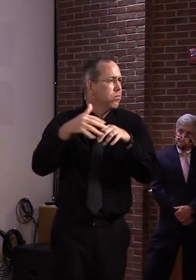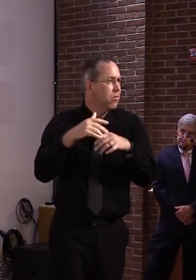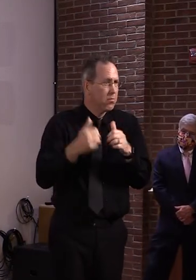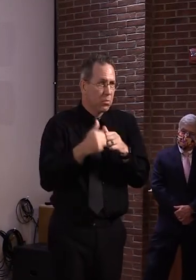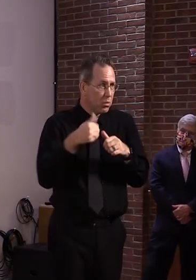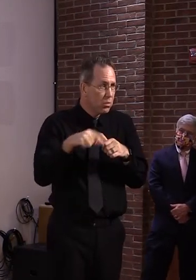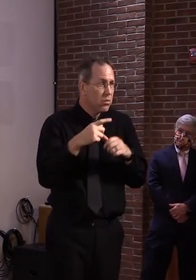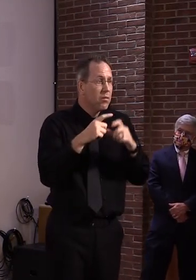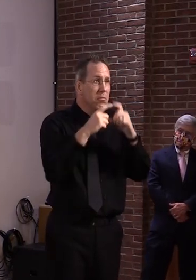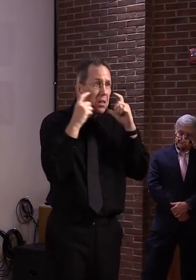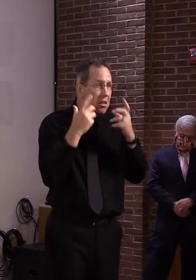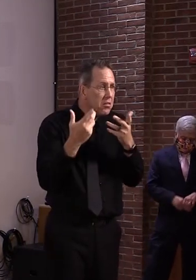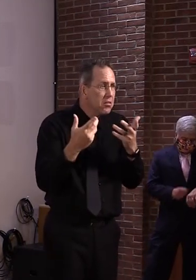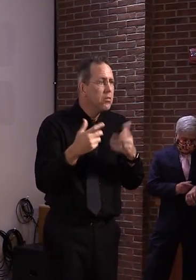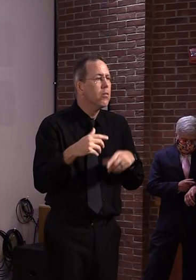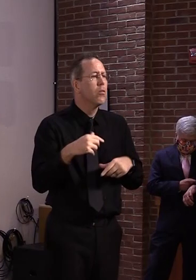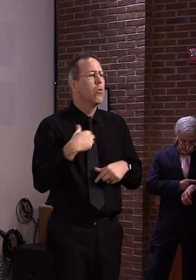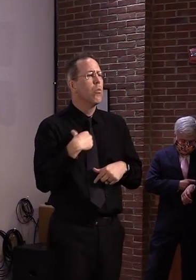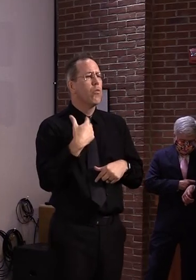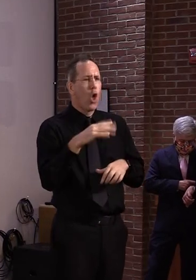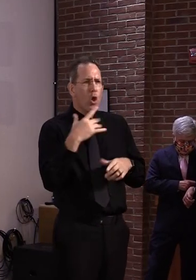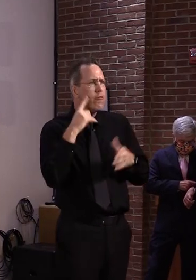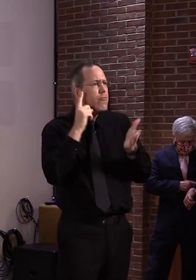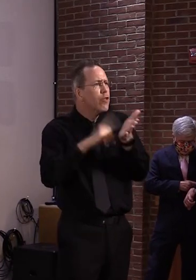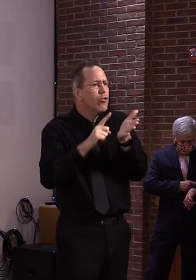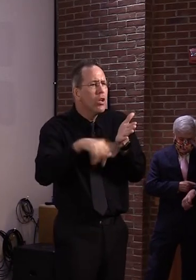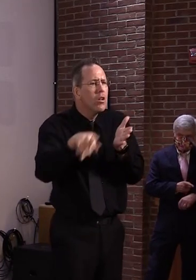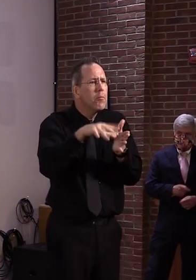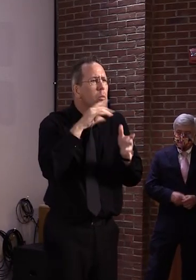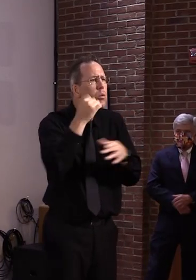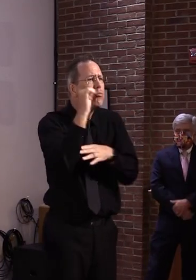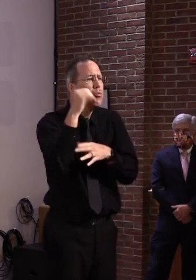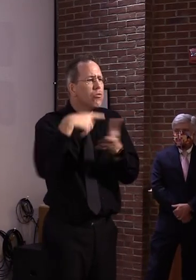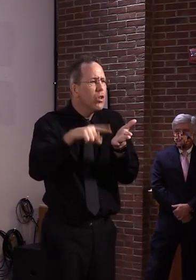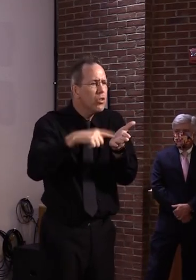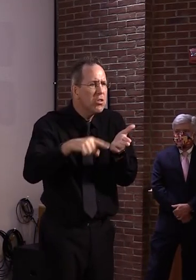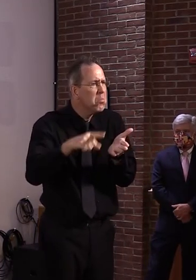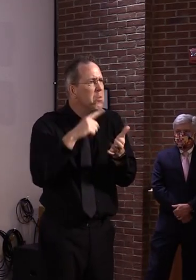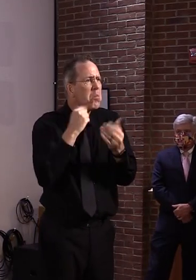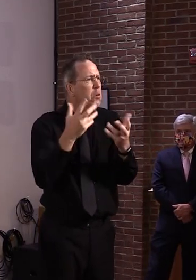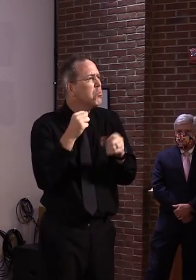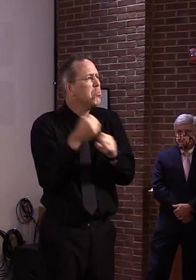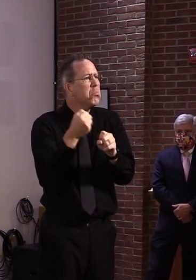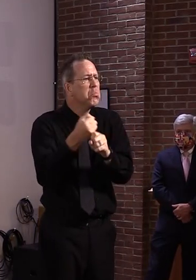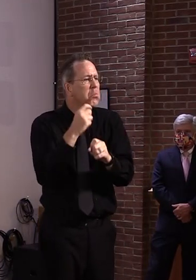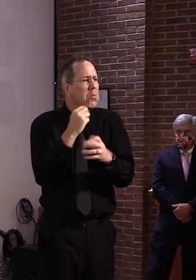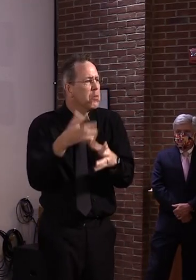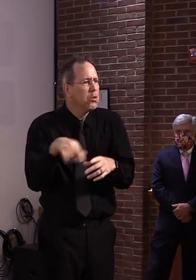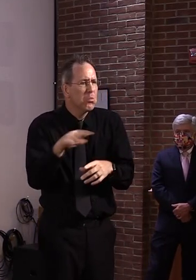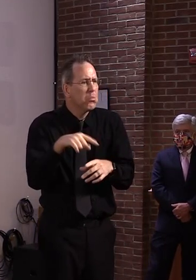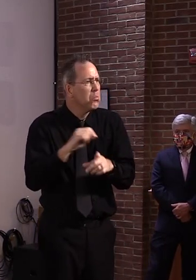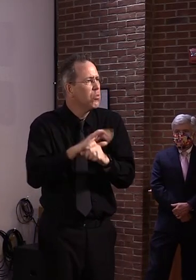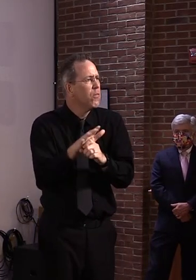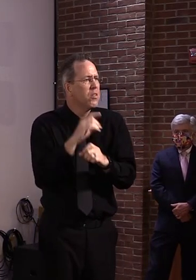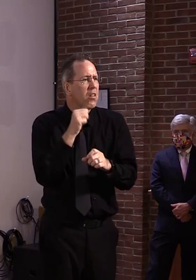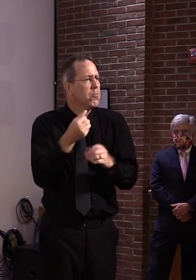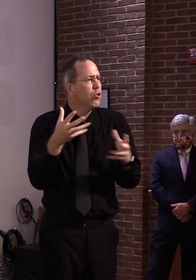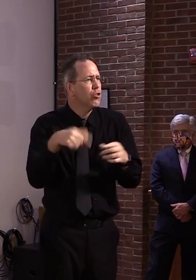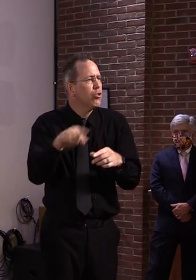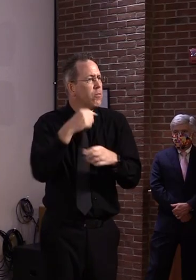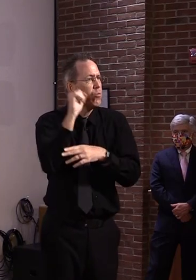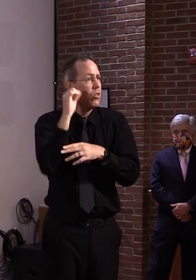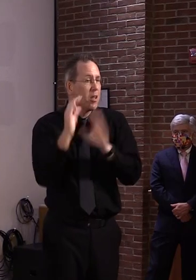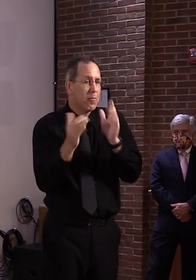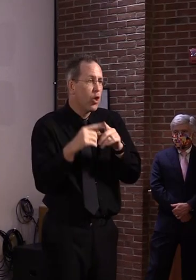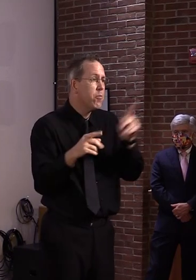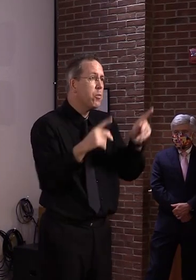good news for the facial covering as a possible preventive for transmitting virus. So I think we should